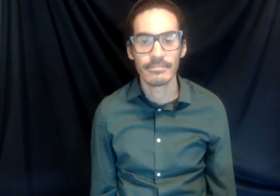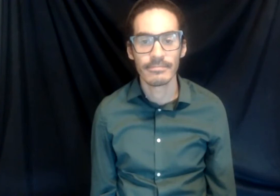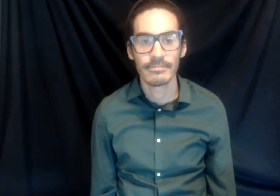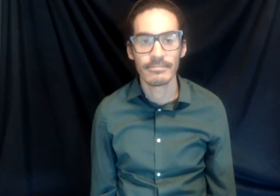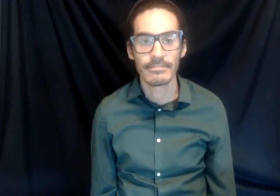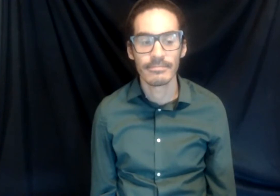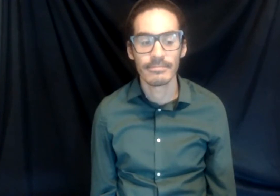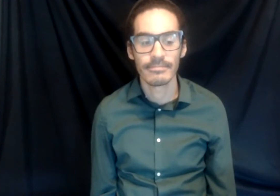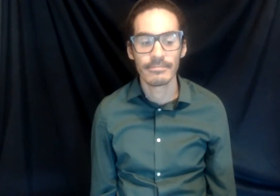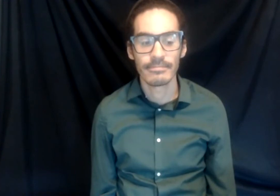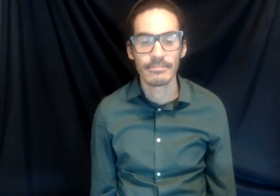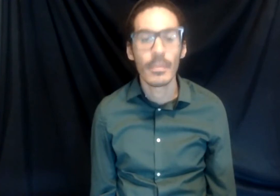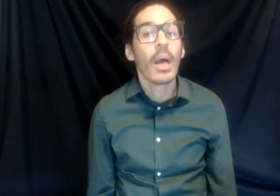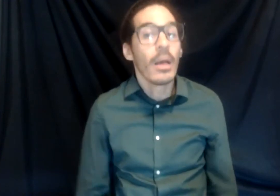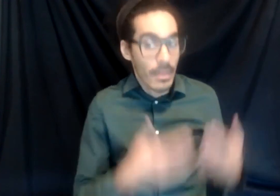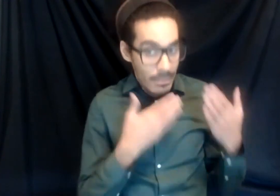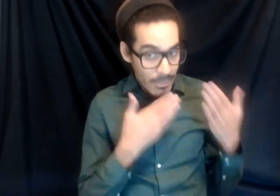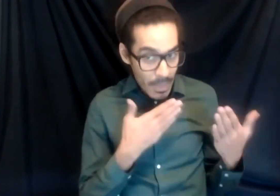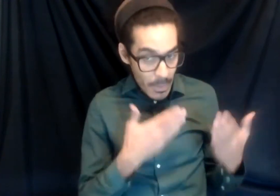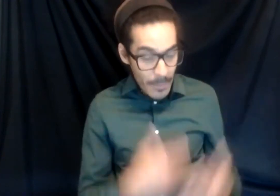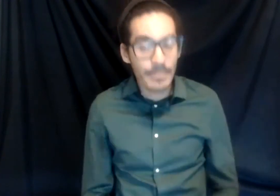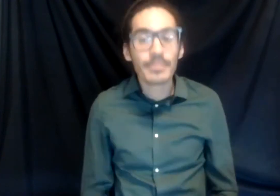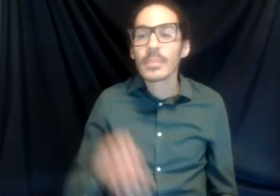Thank you. Emmanuel, do you have any thoughts on that?